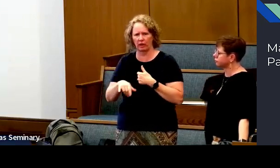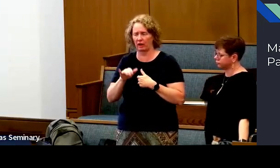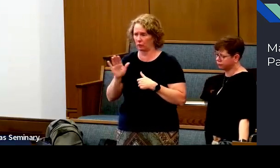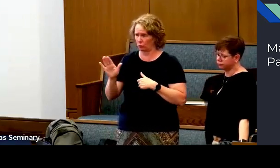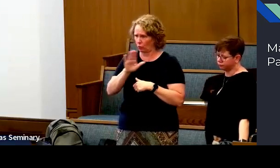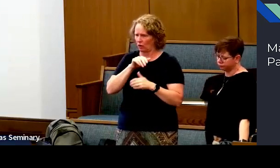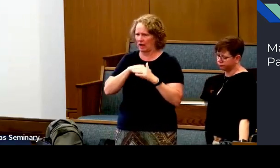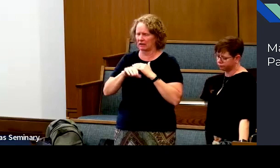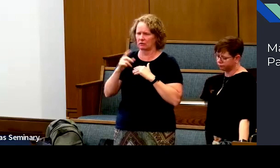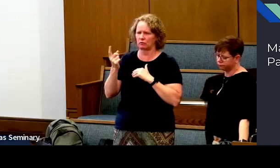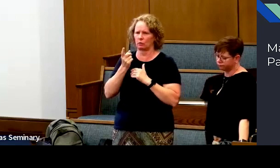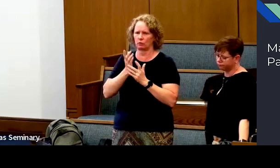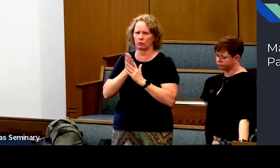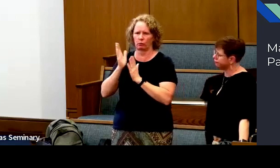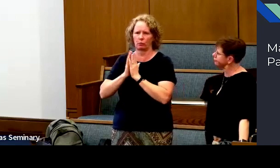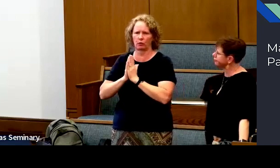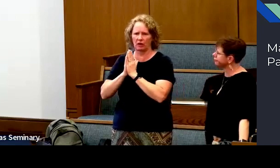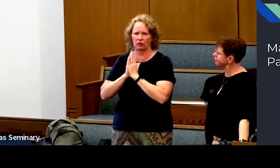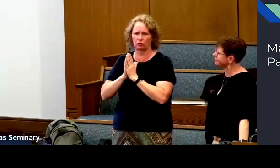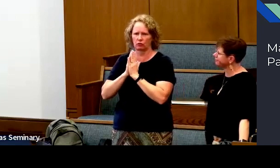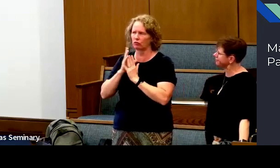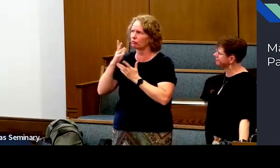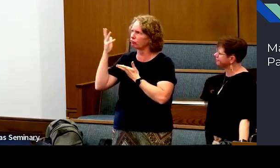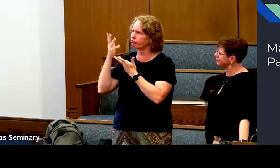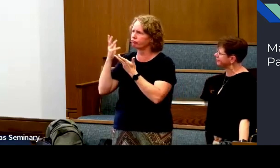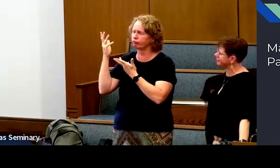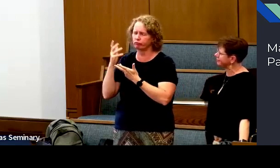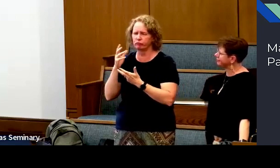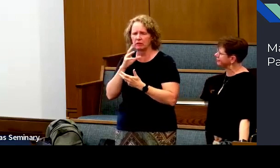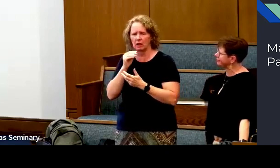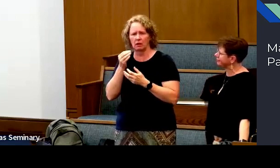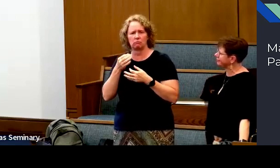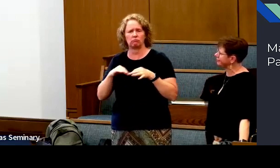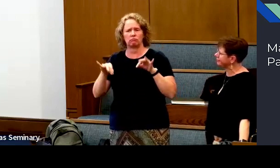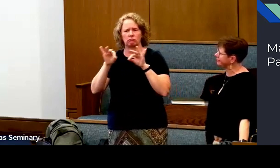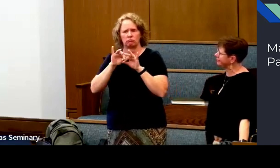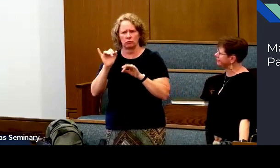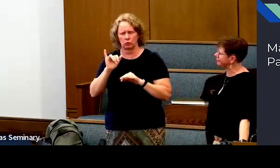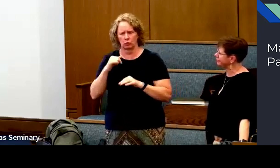priesthood. Remember that. Your access is through prayer.